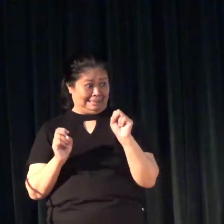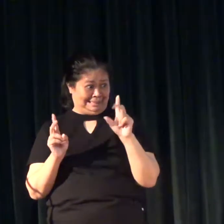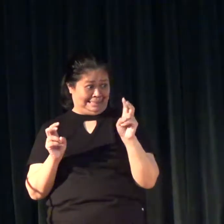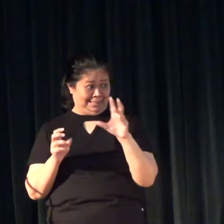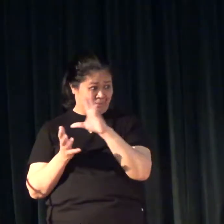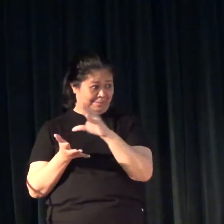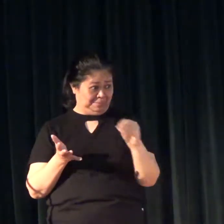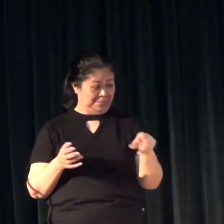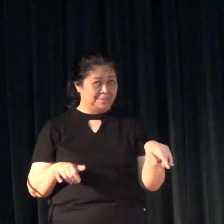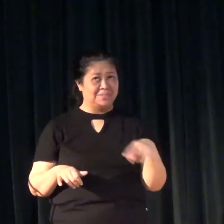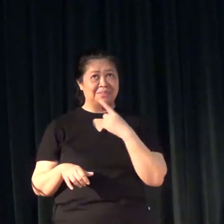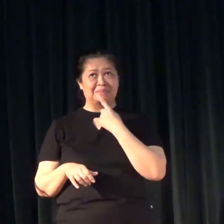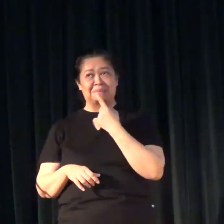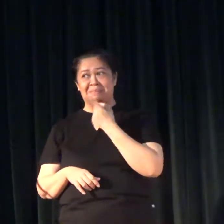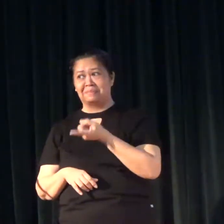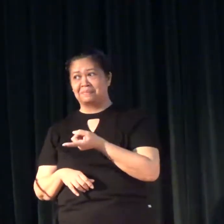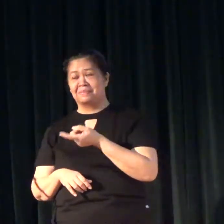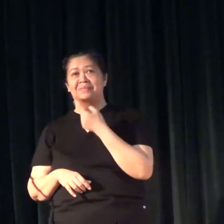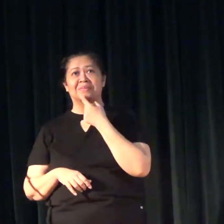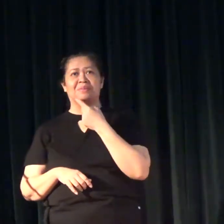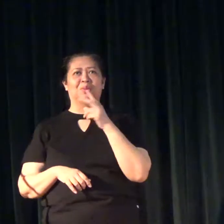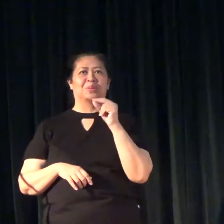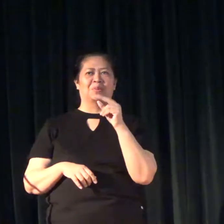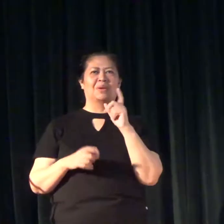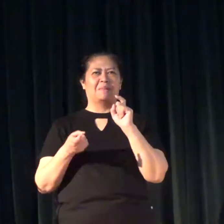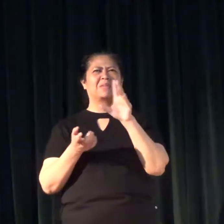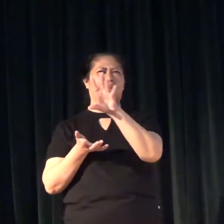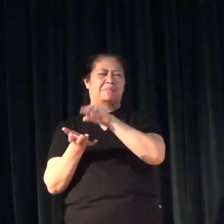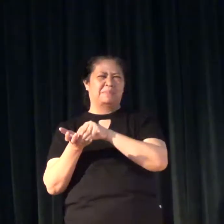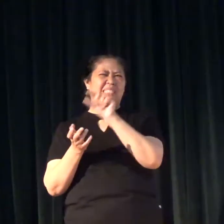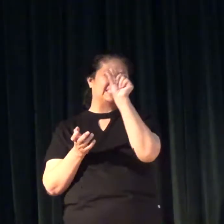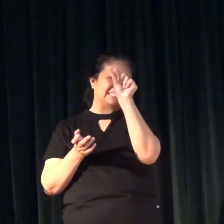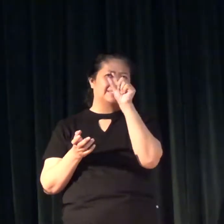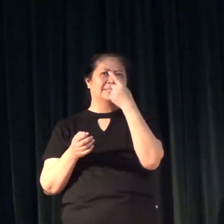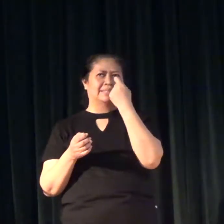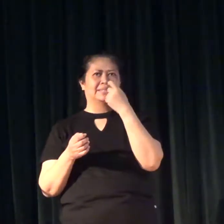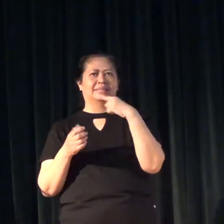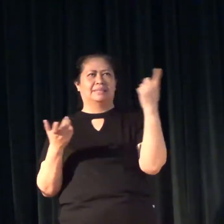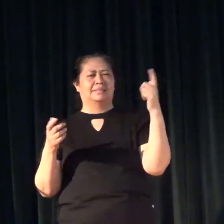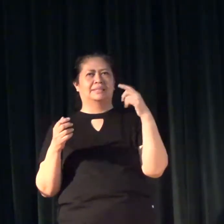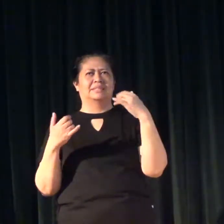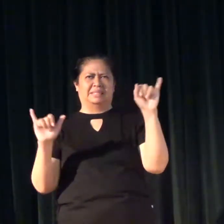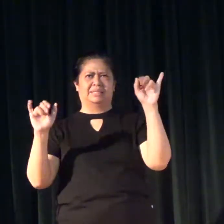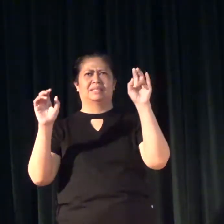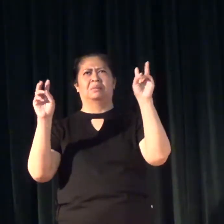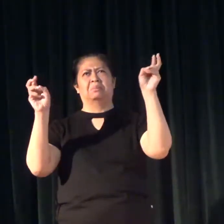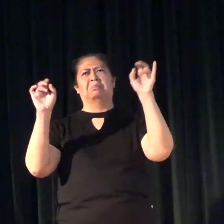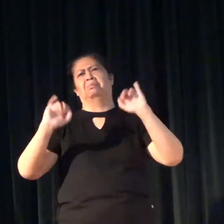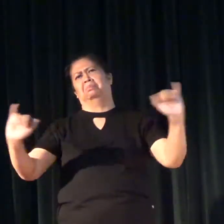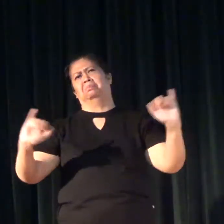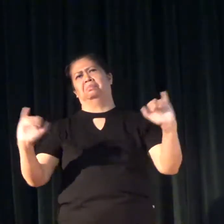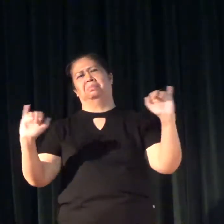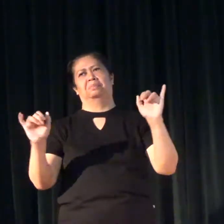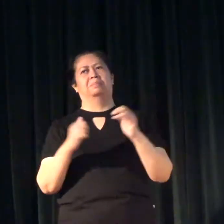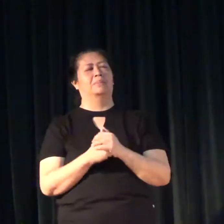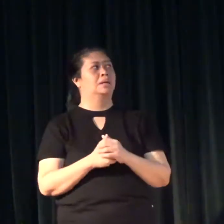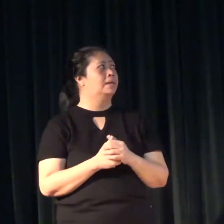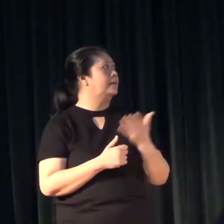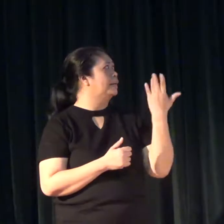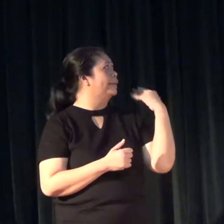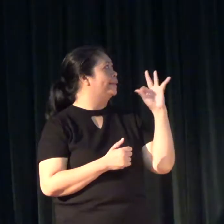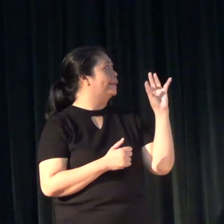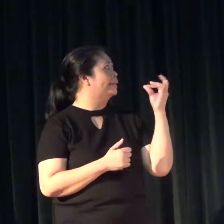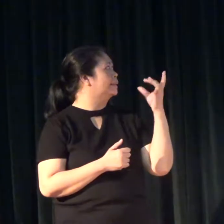that presentation? And then, we said, no, we did copy of it. Because the issues remain the same anyway. in